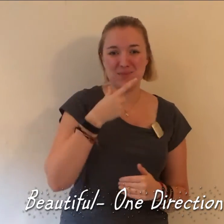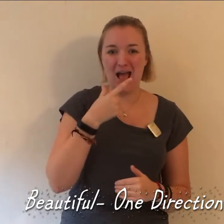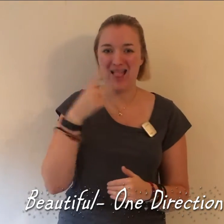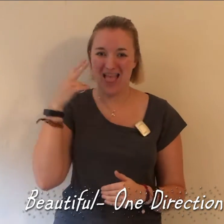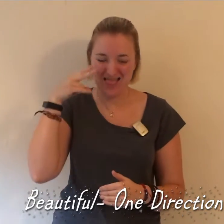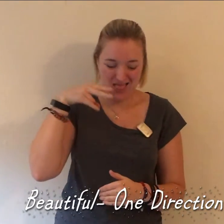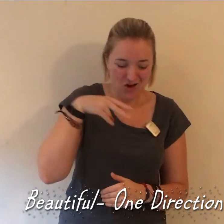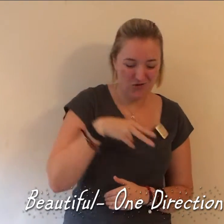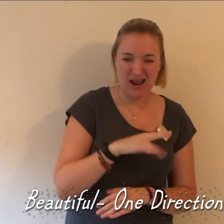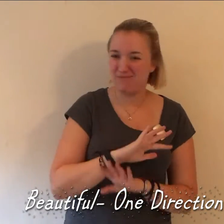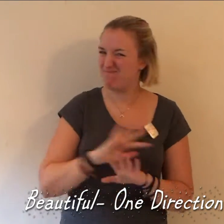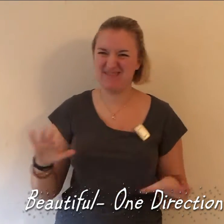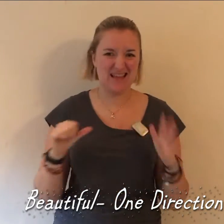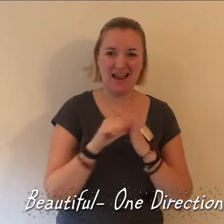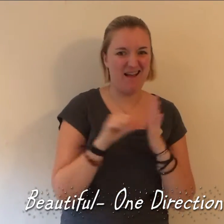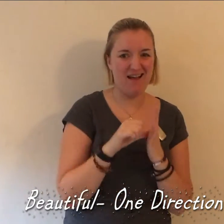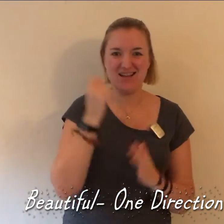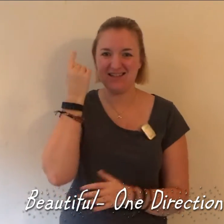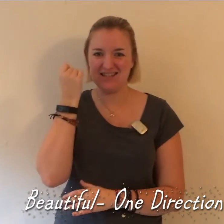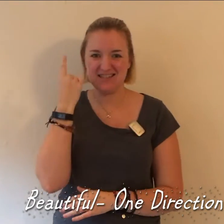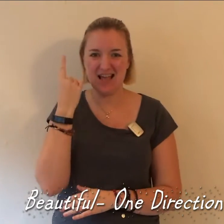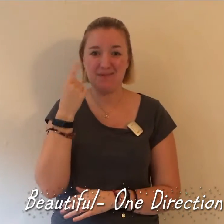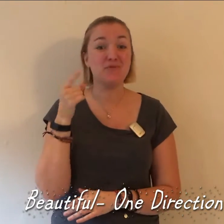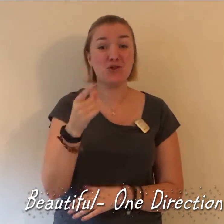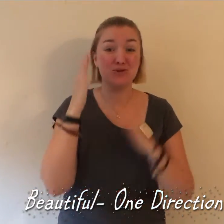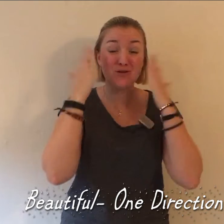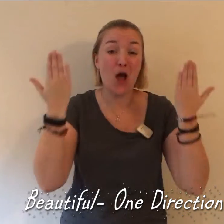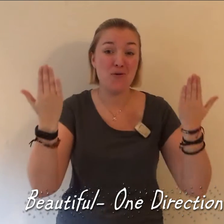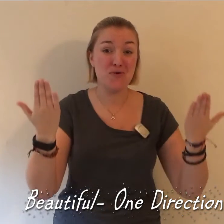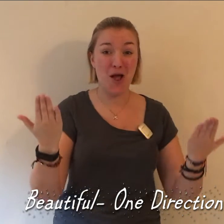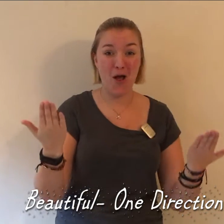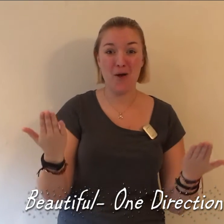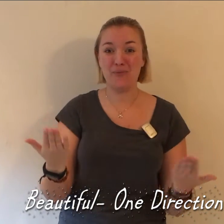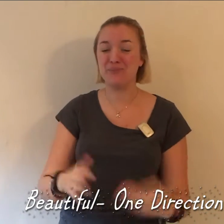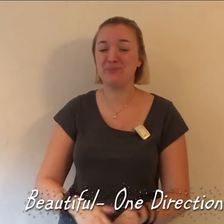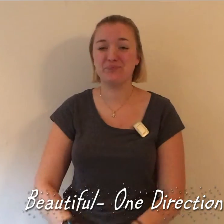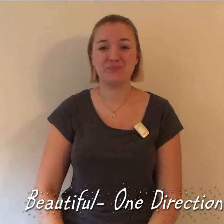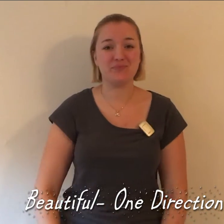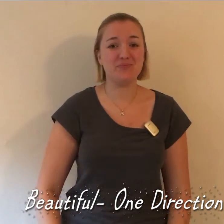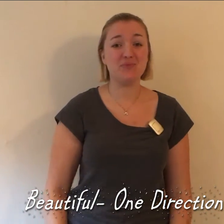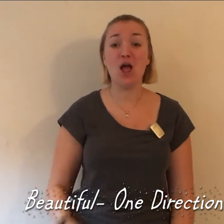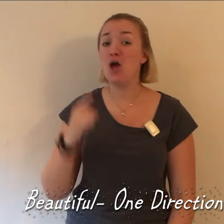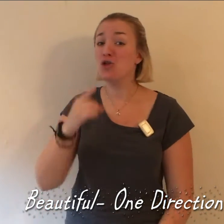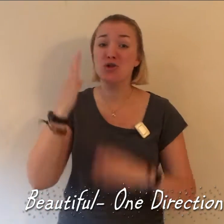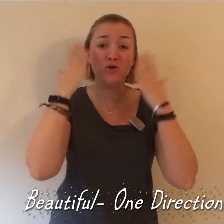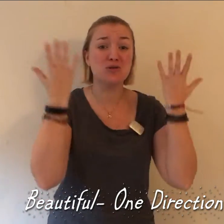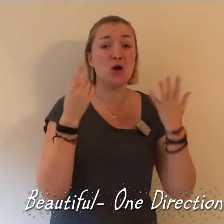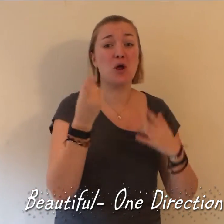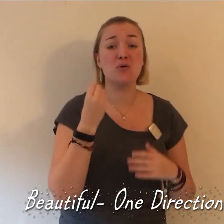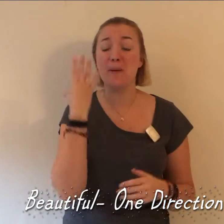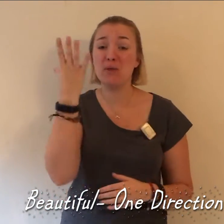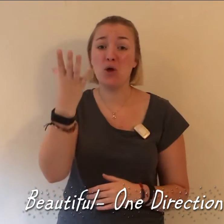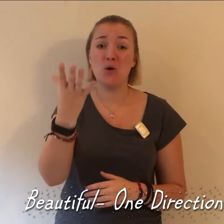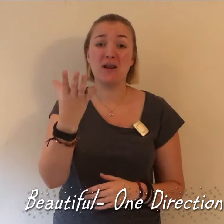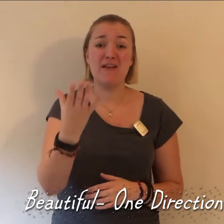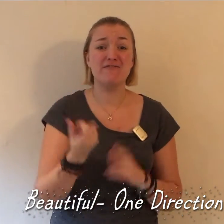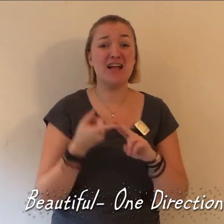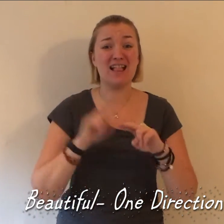smile at the ground, it ain't hard to tell You don't know, oh-oh You don't know you're beautiful